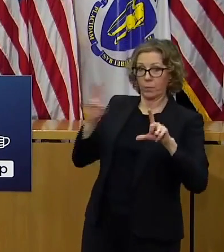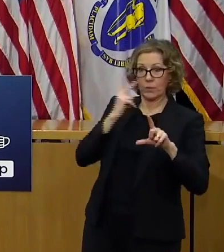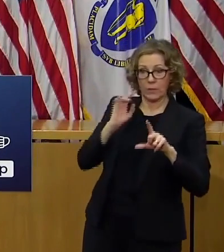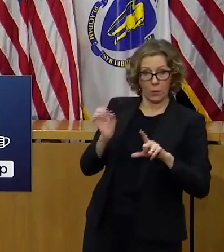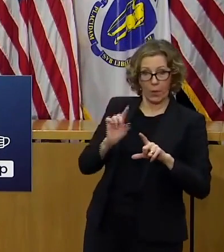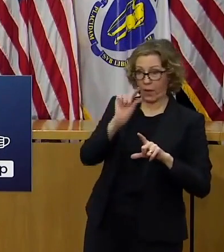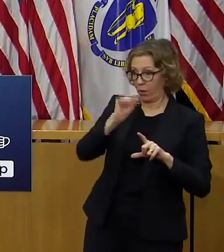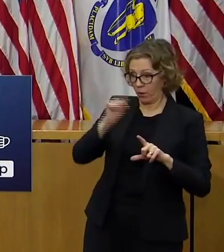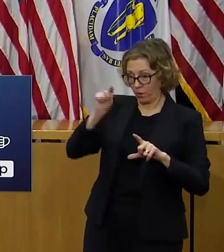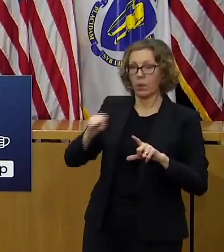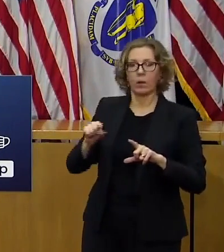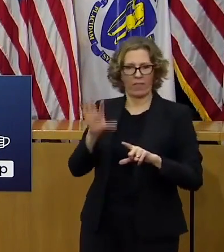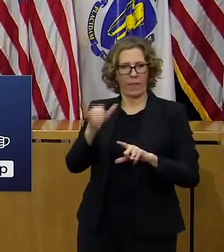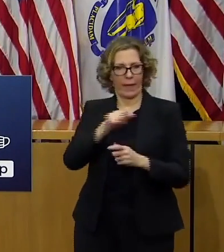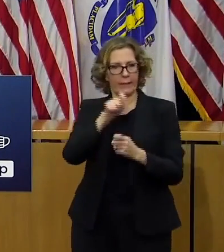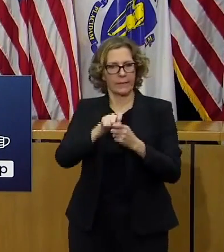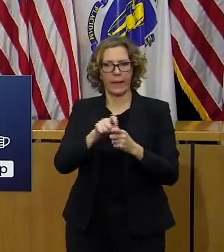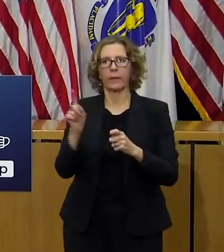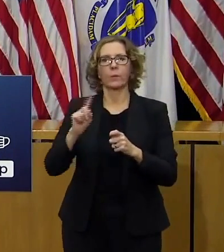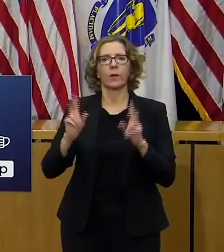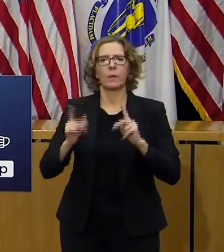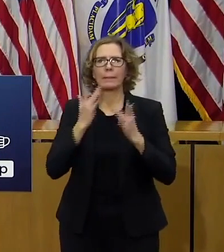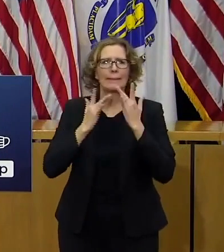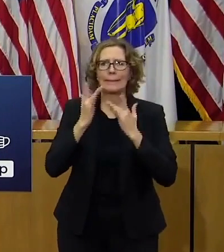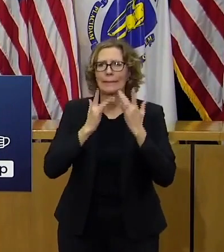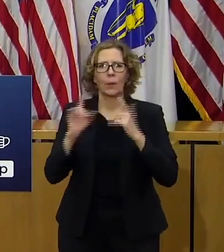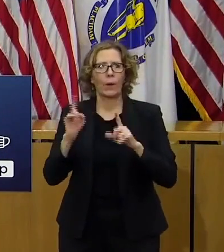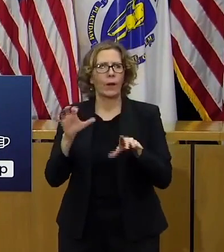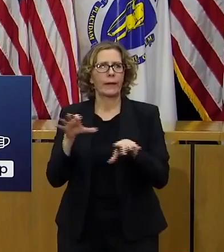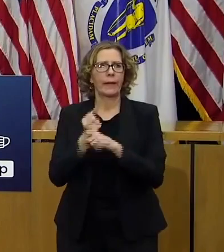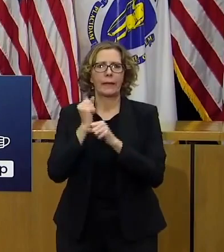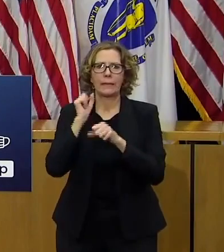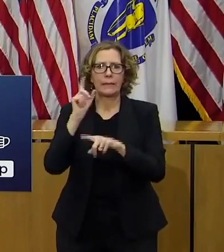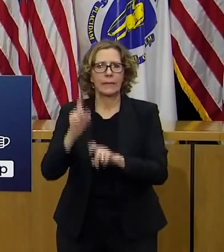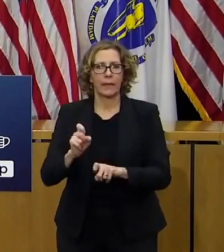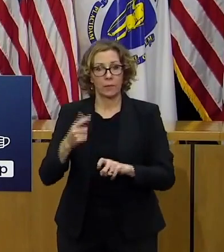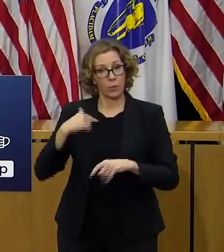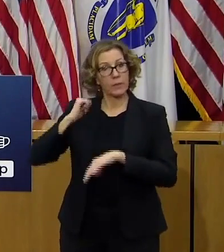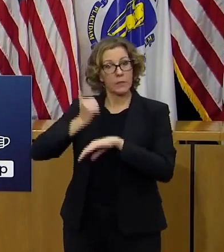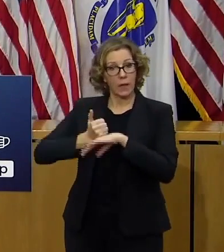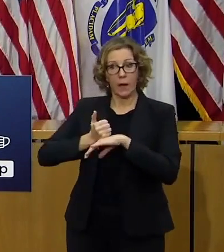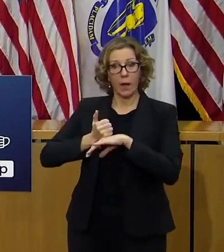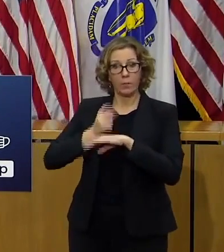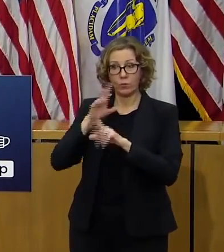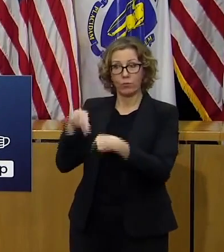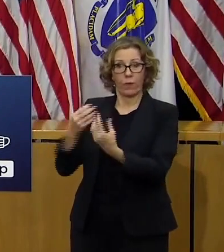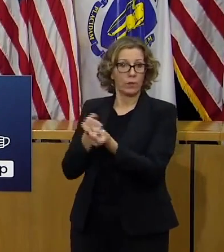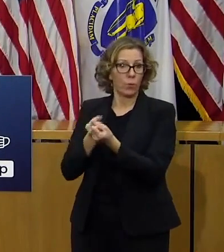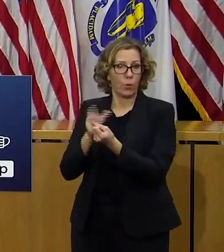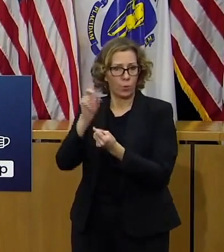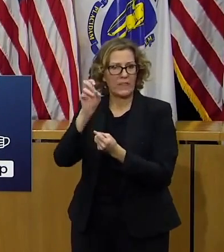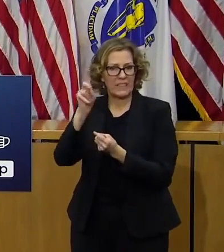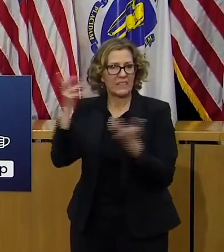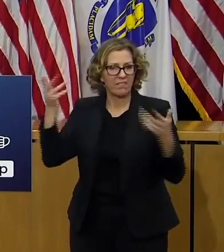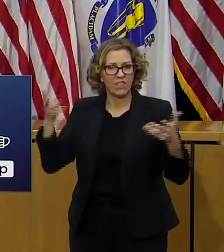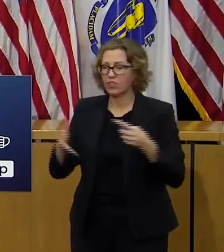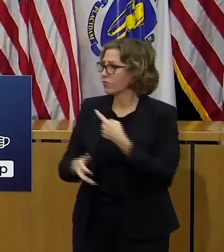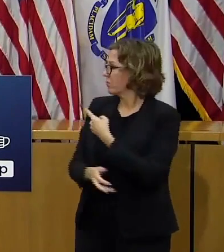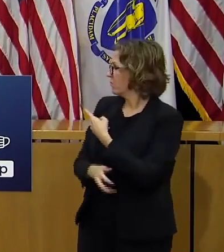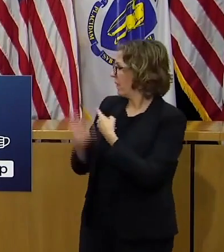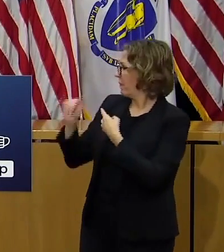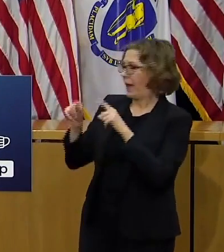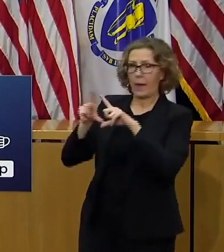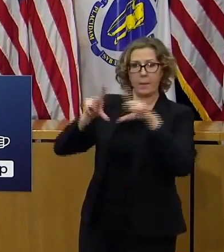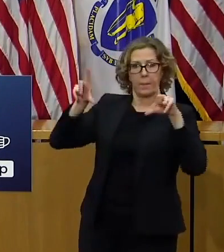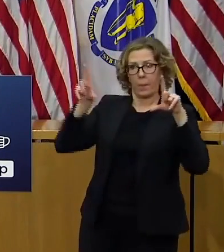wasn't exactly the kinds of communities um where we believe they needed that level of support this obviously is